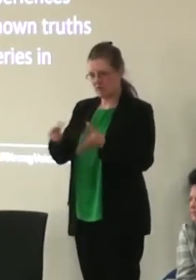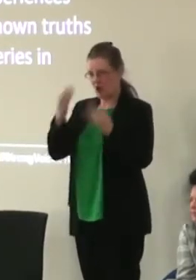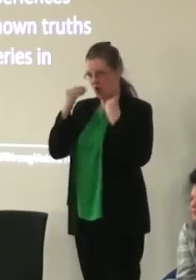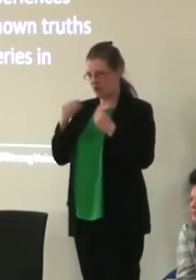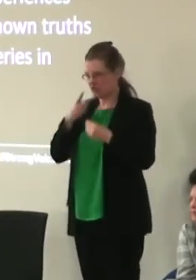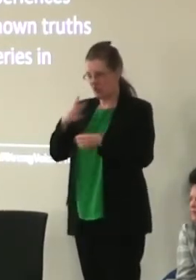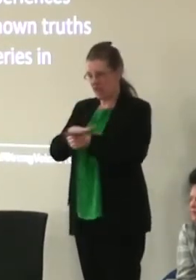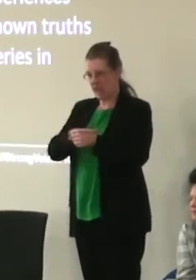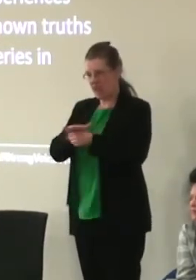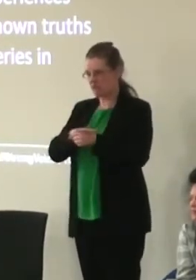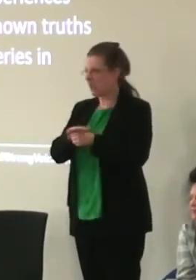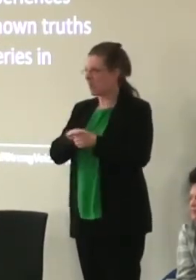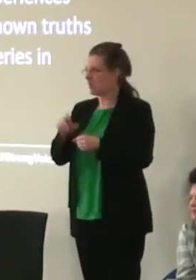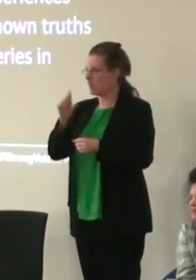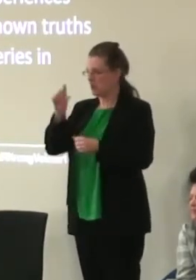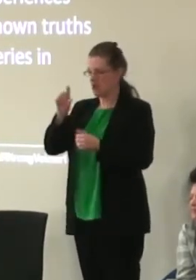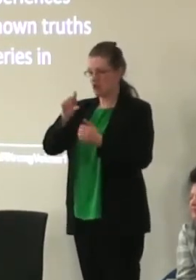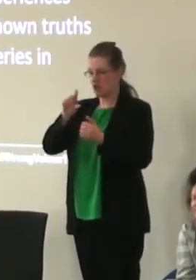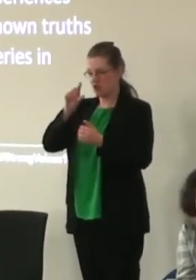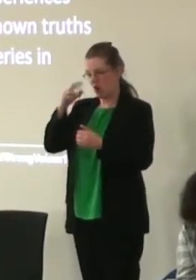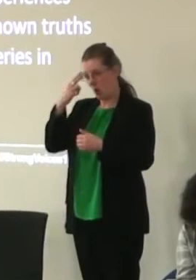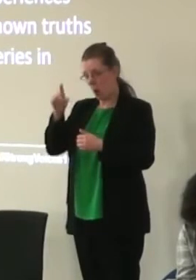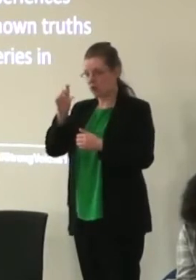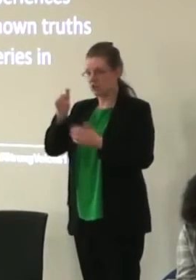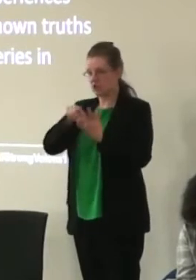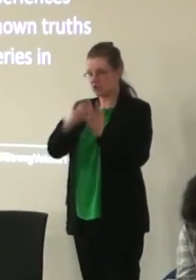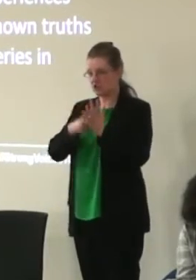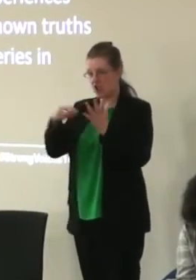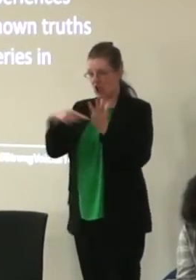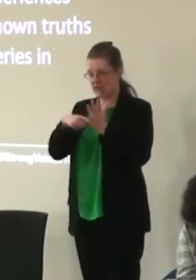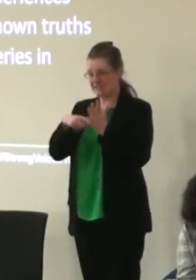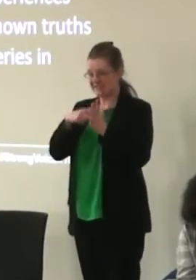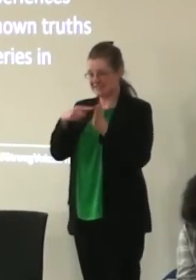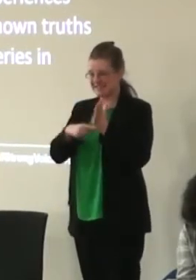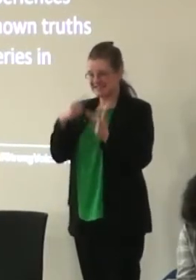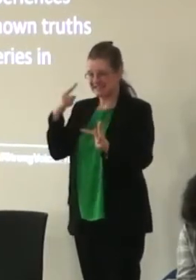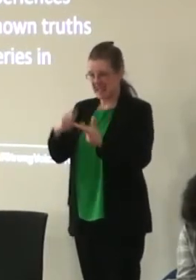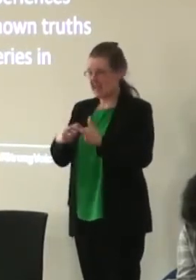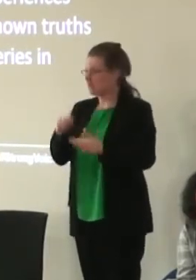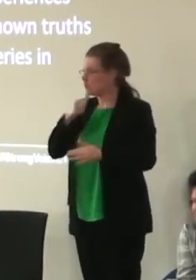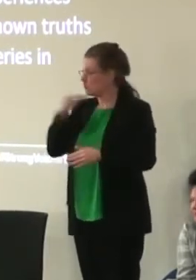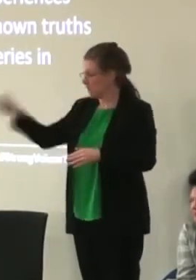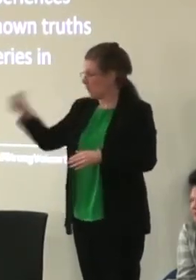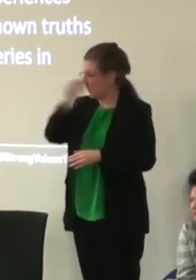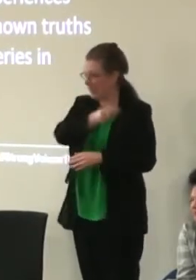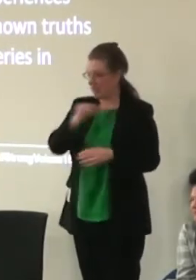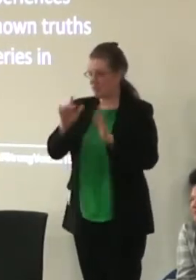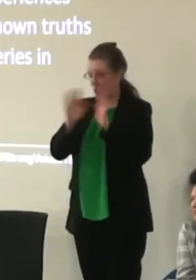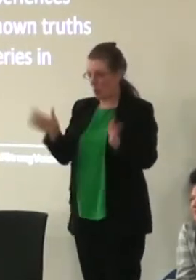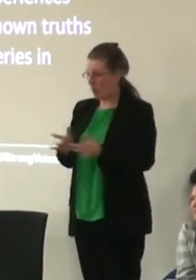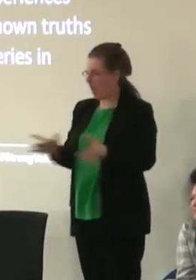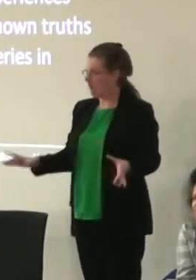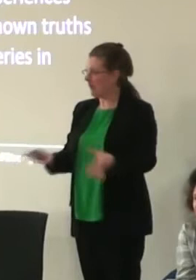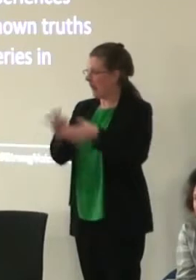and Tate, if you Google that you'll probably be really helpful if before you go you could perhaps pass the links on to Becky and to the